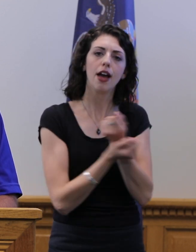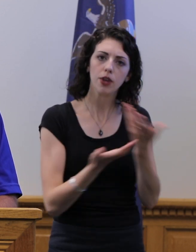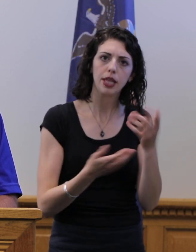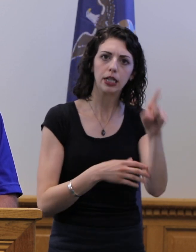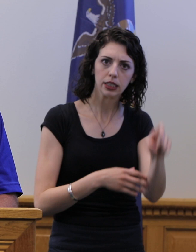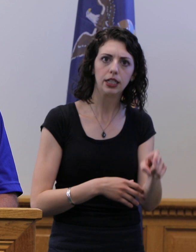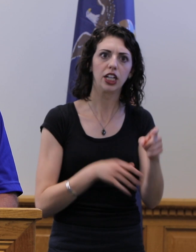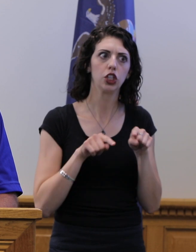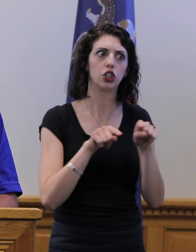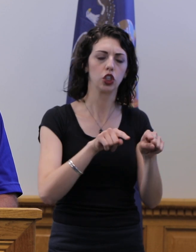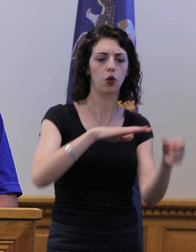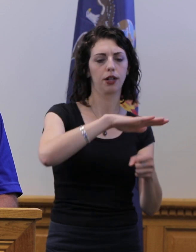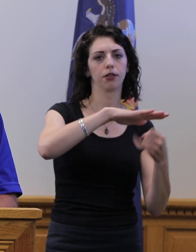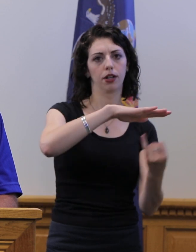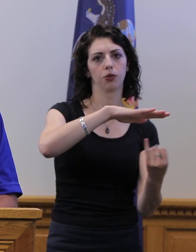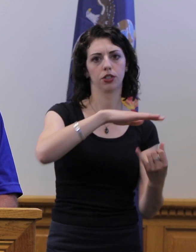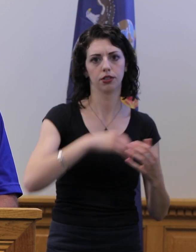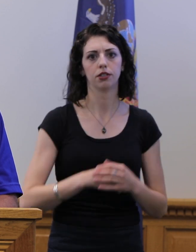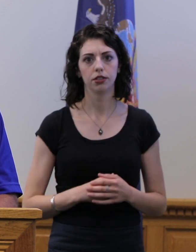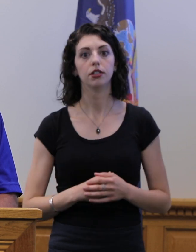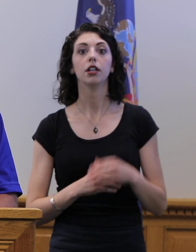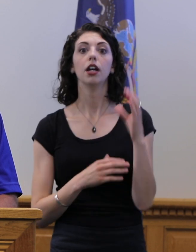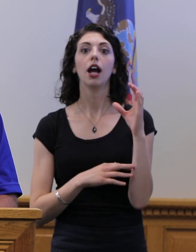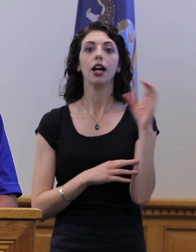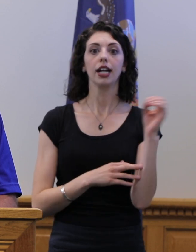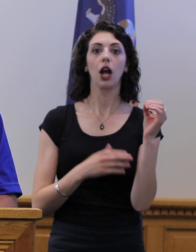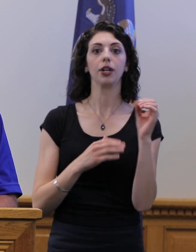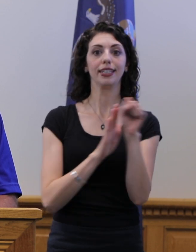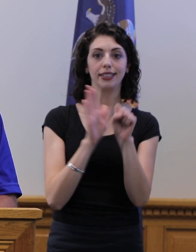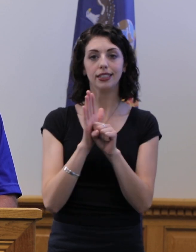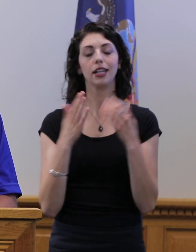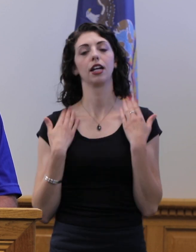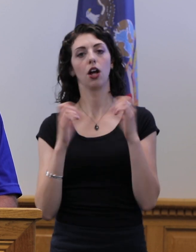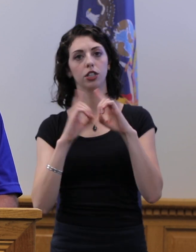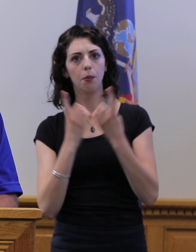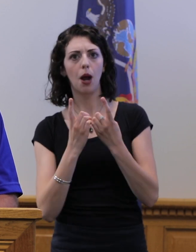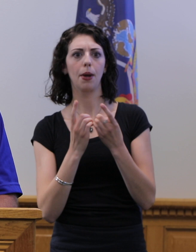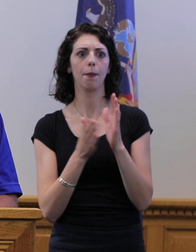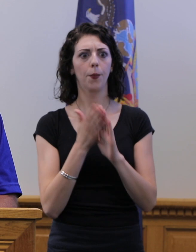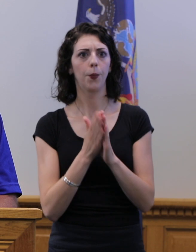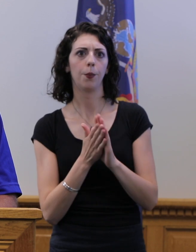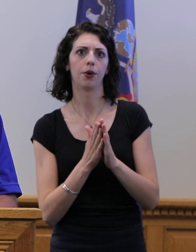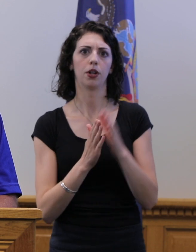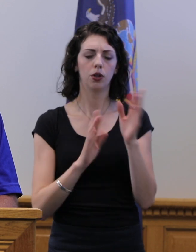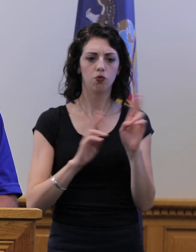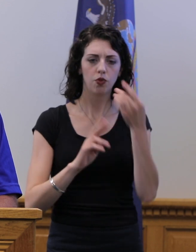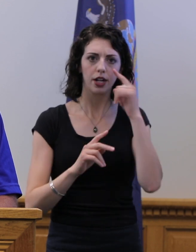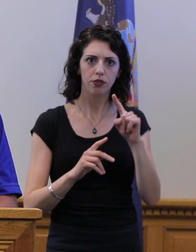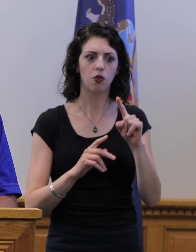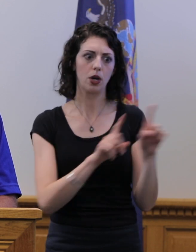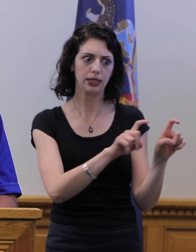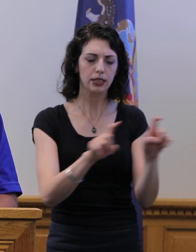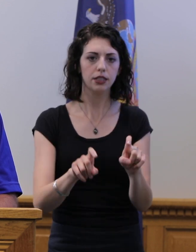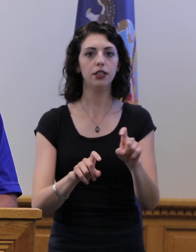quarantine. The County and State Health Departments have been very proactive in expanding testing. Our Public Health Director, Jen